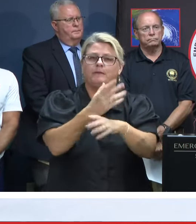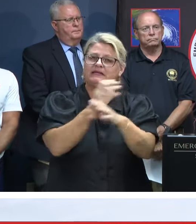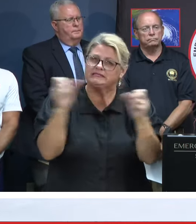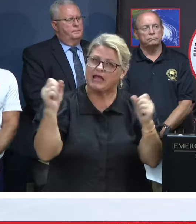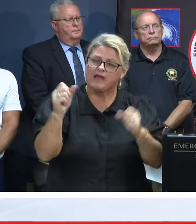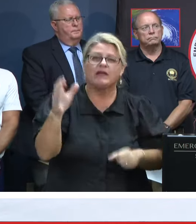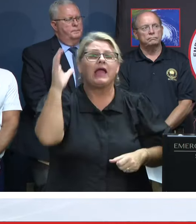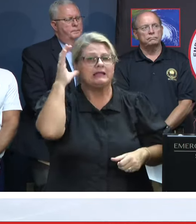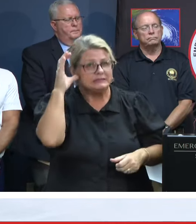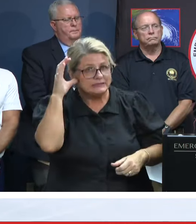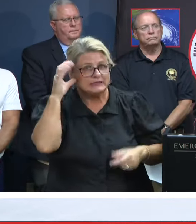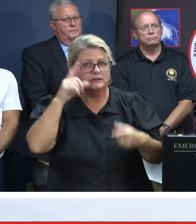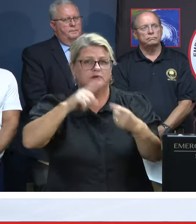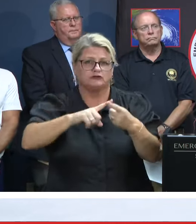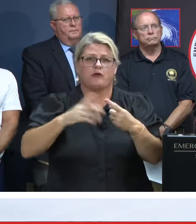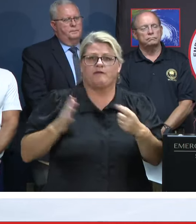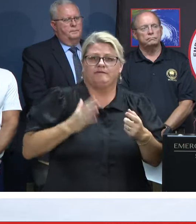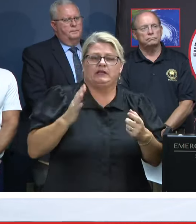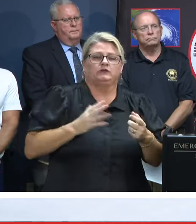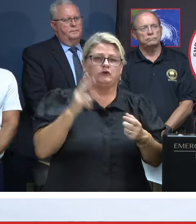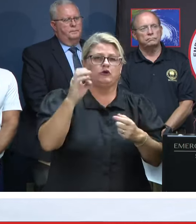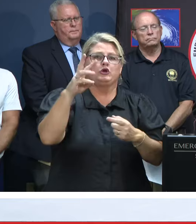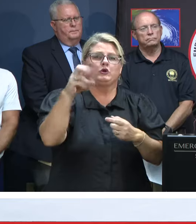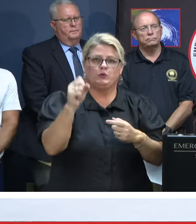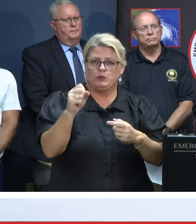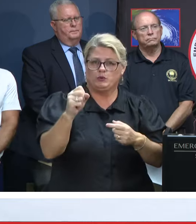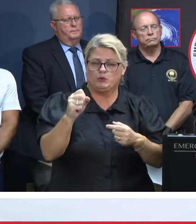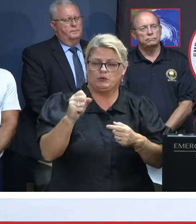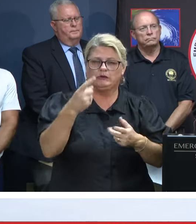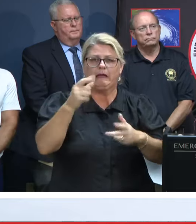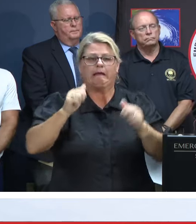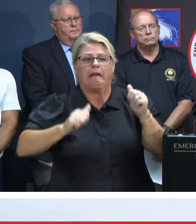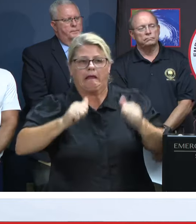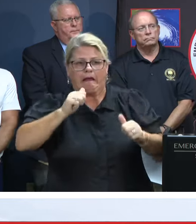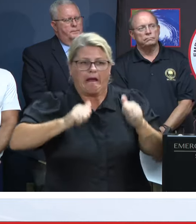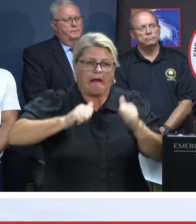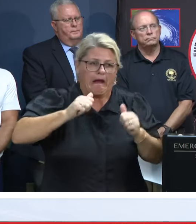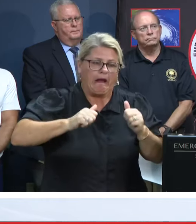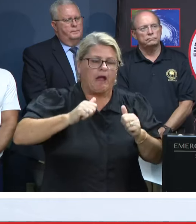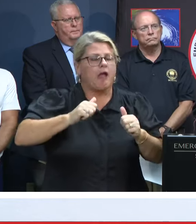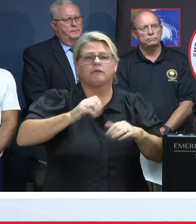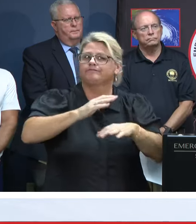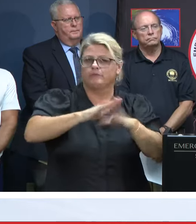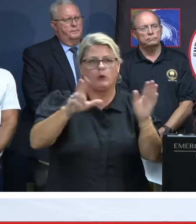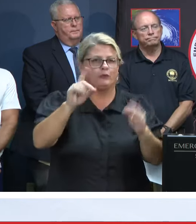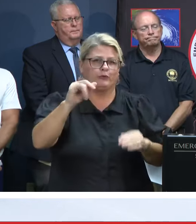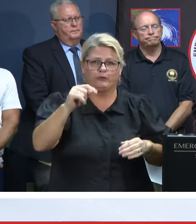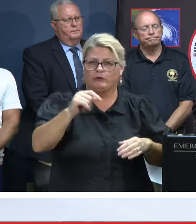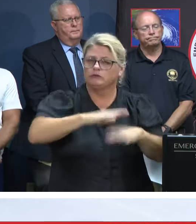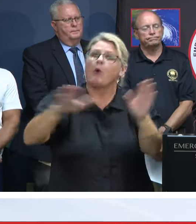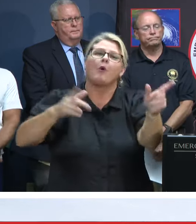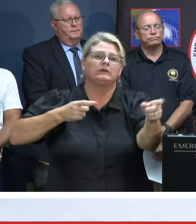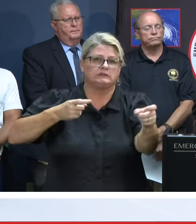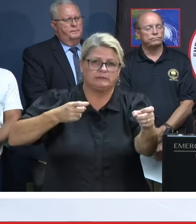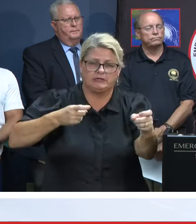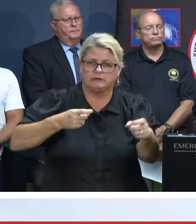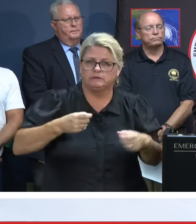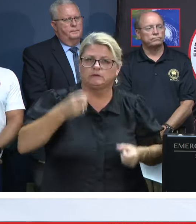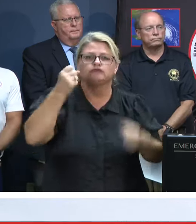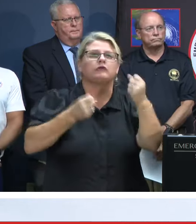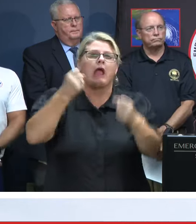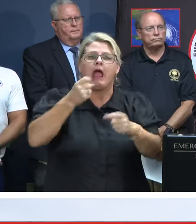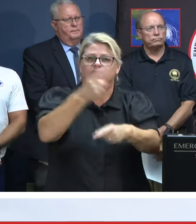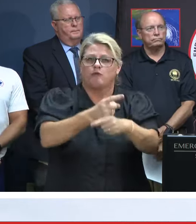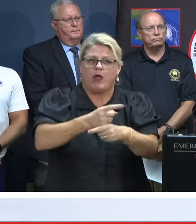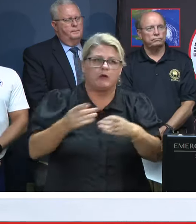listen to official sources when in doubt. Don't drive on water, don't go fast anywhere, and be sure to